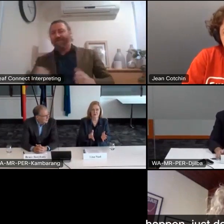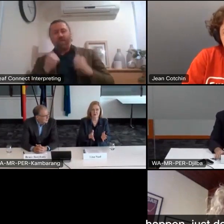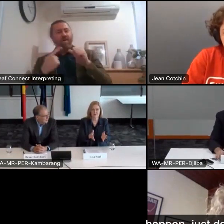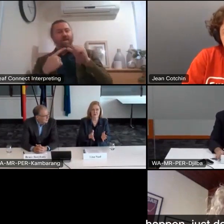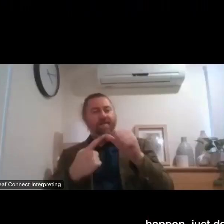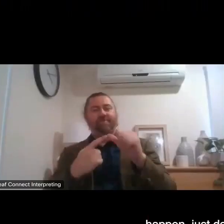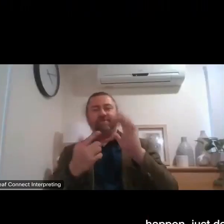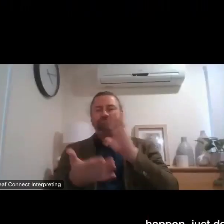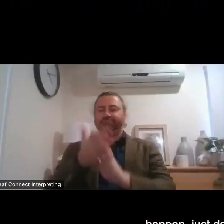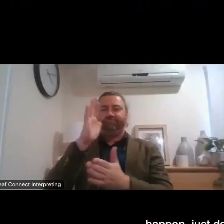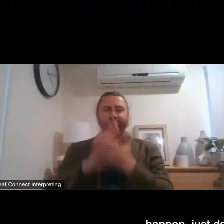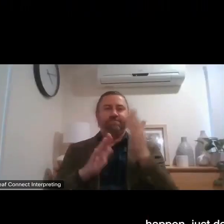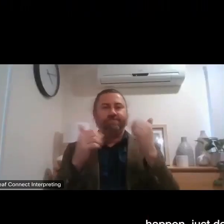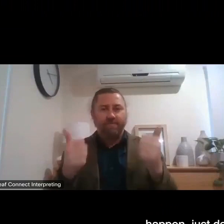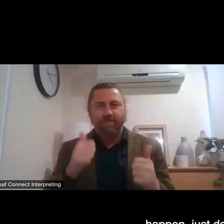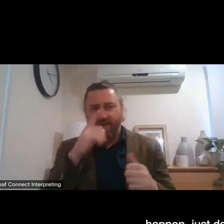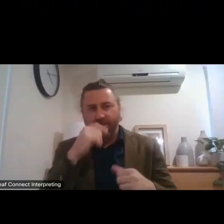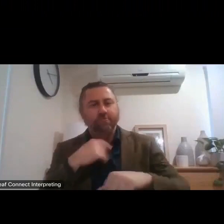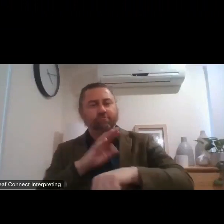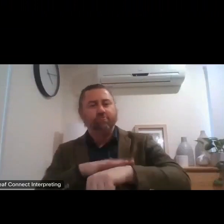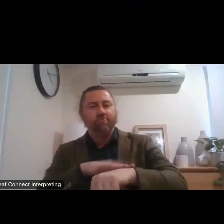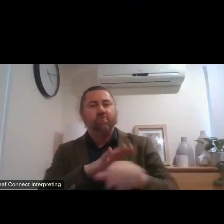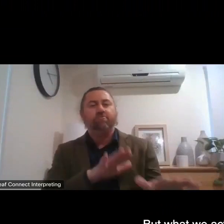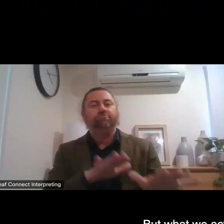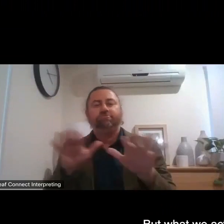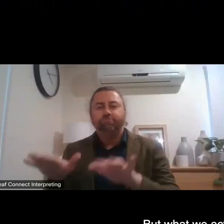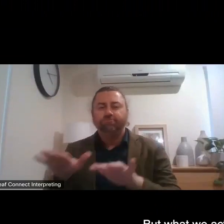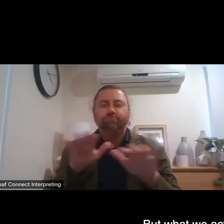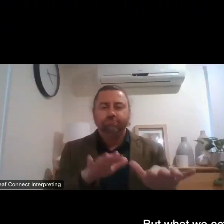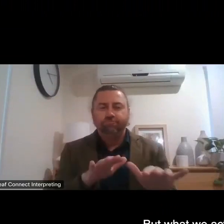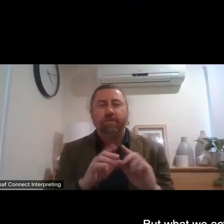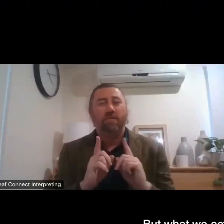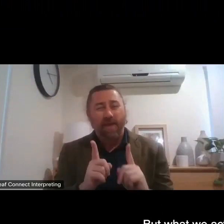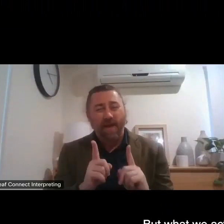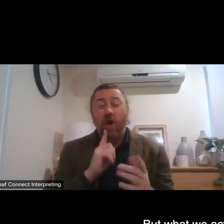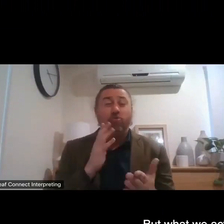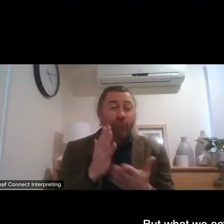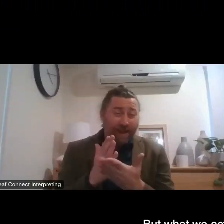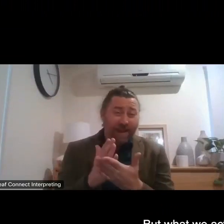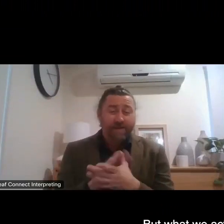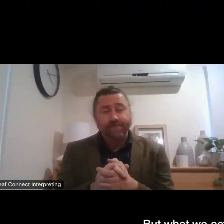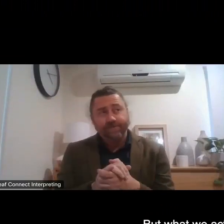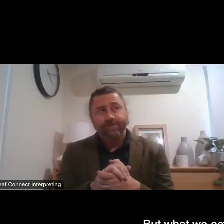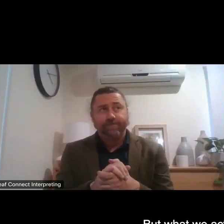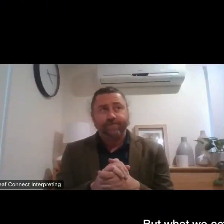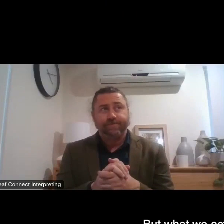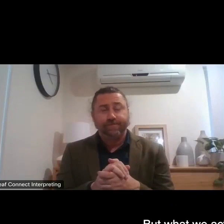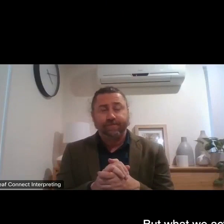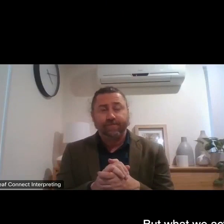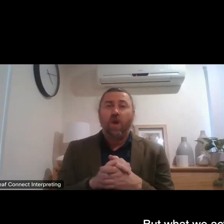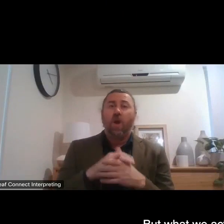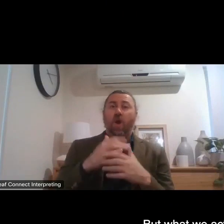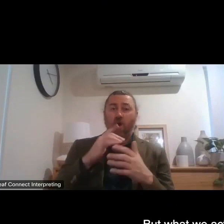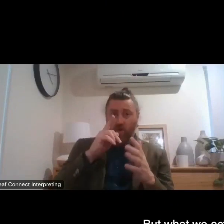then we could take less time but what we actually want to do is say and this is how things should be done